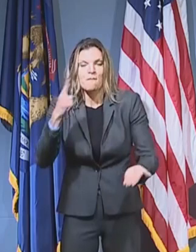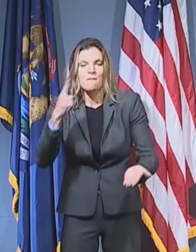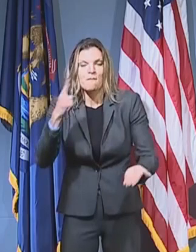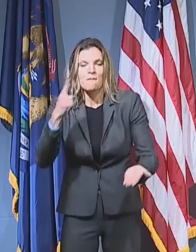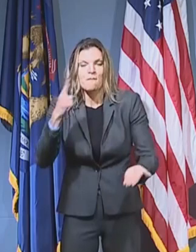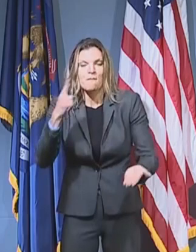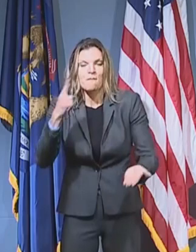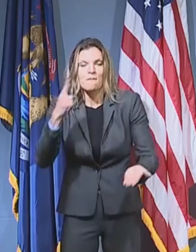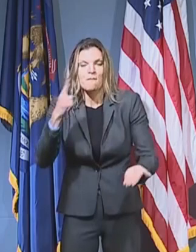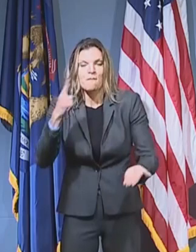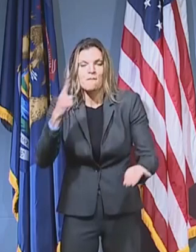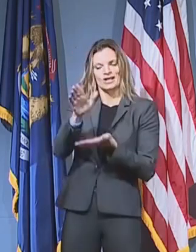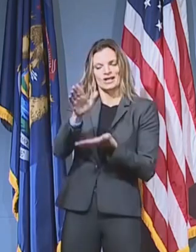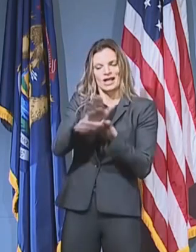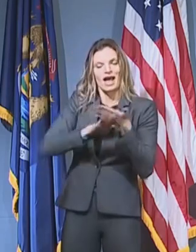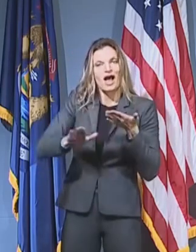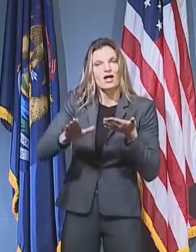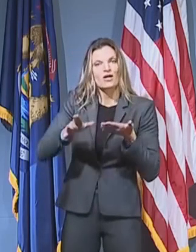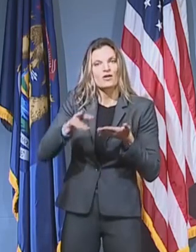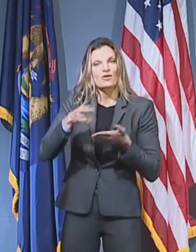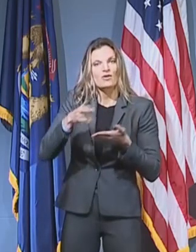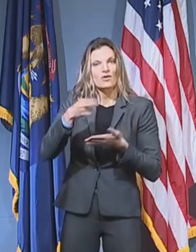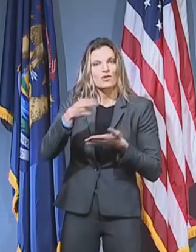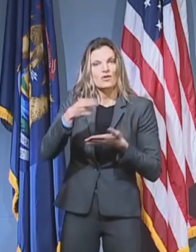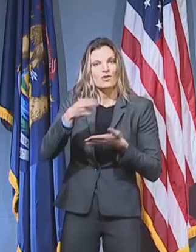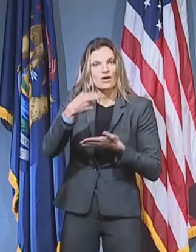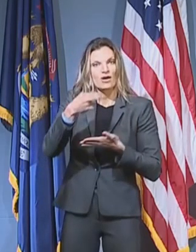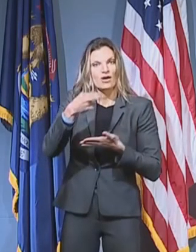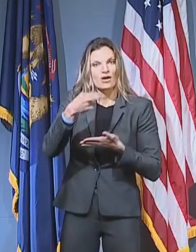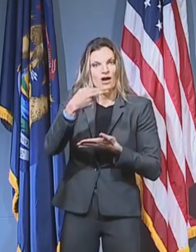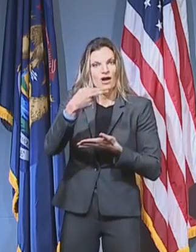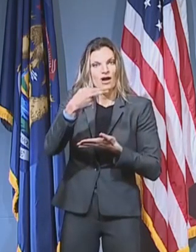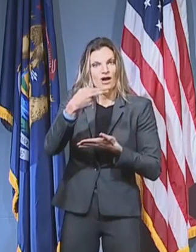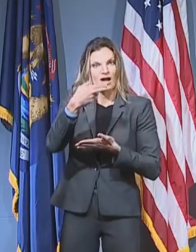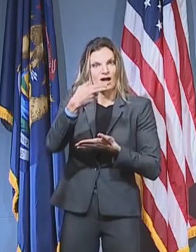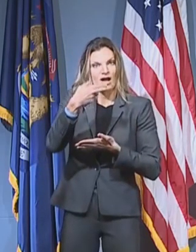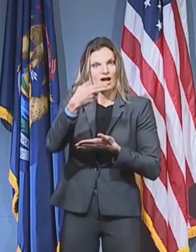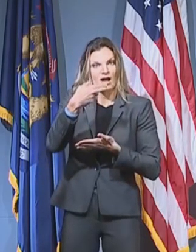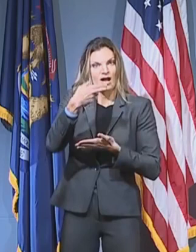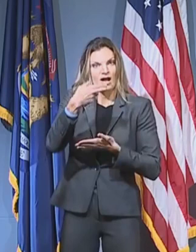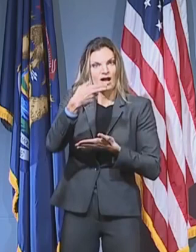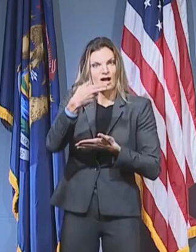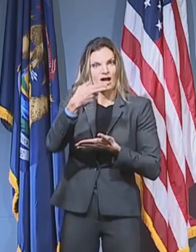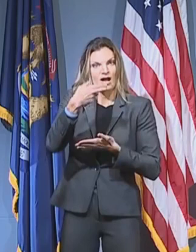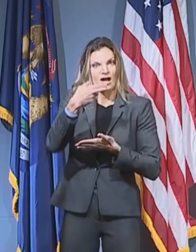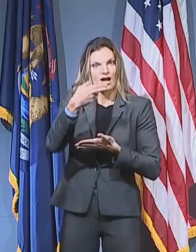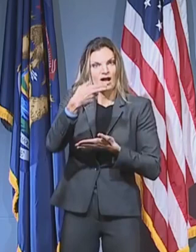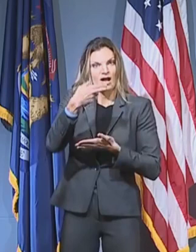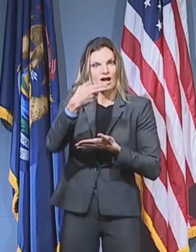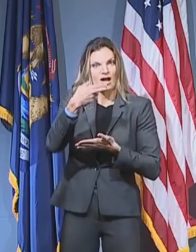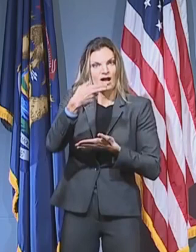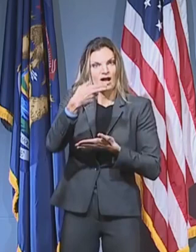degree. It was a path to success for